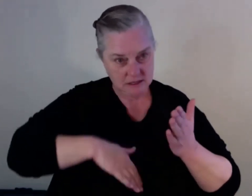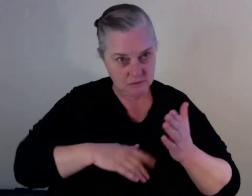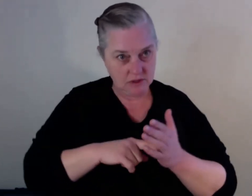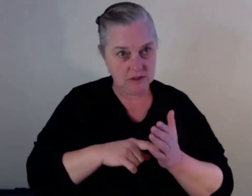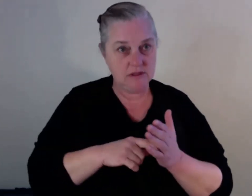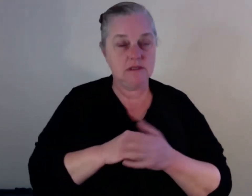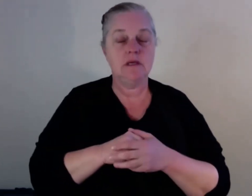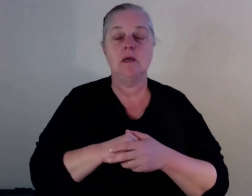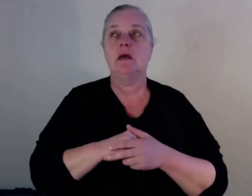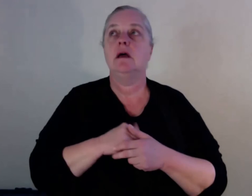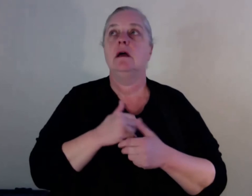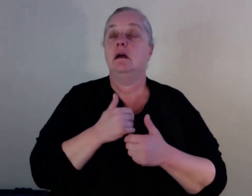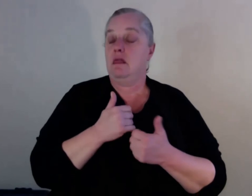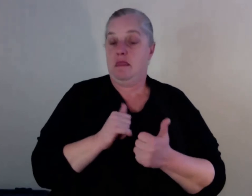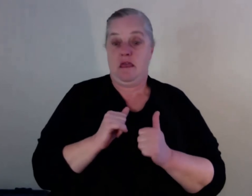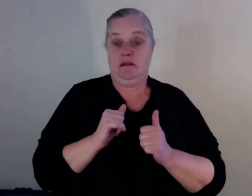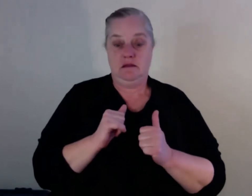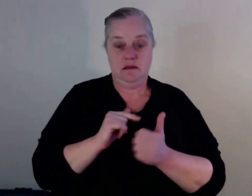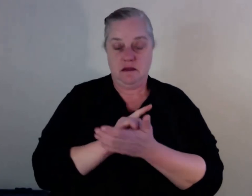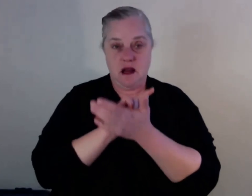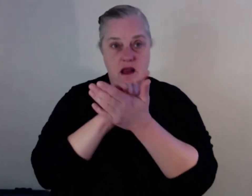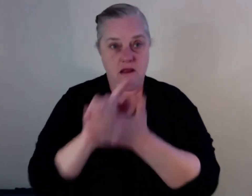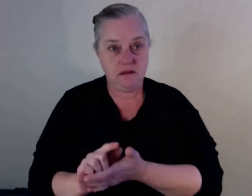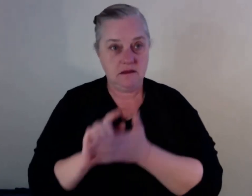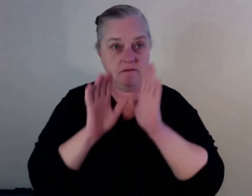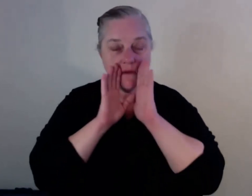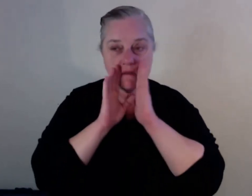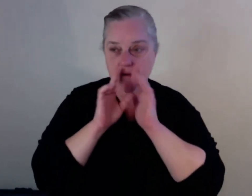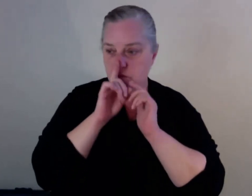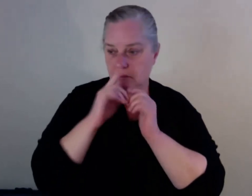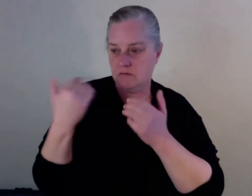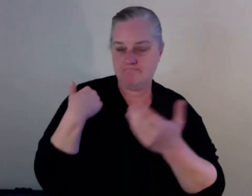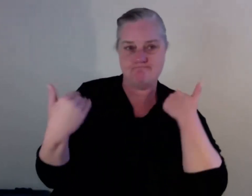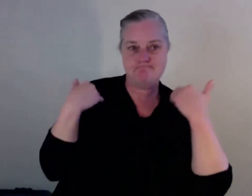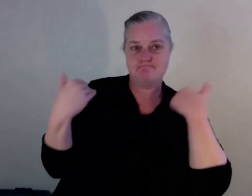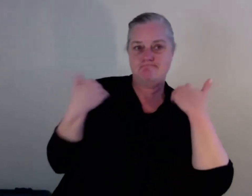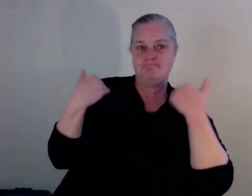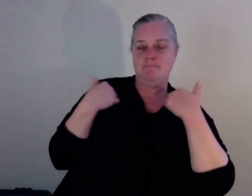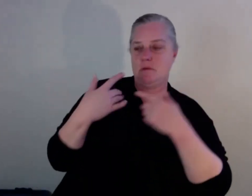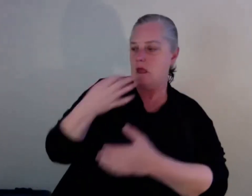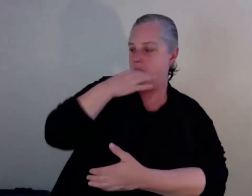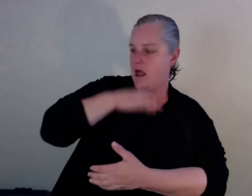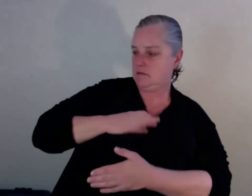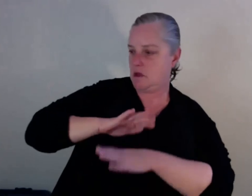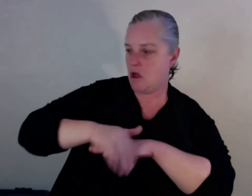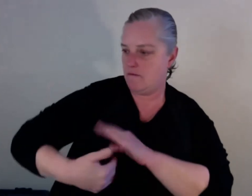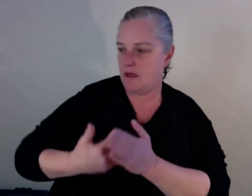alcohol issue or anxiety or depression. So maybe we should just do a bit of more